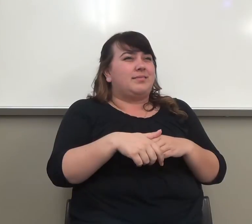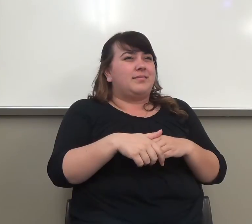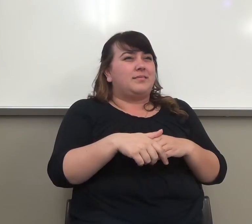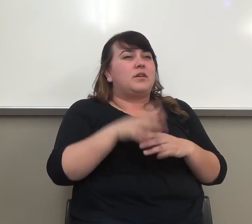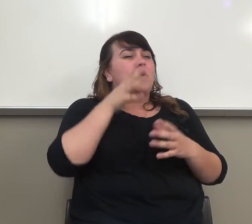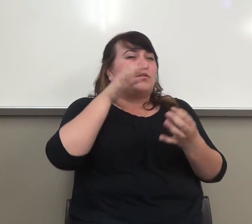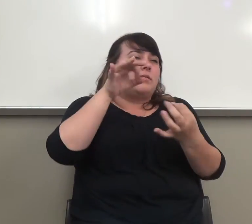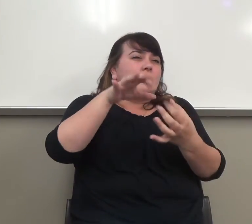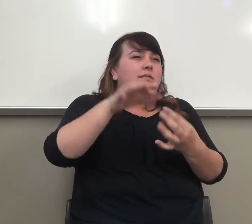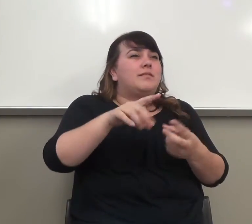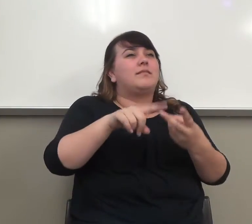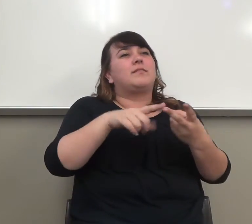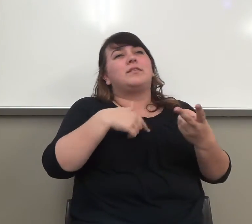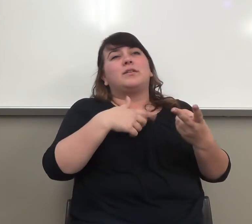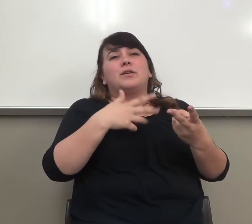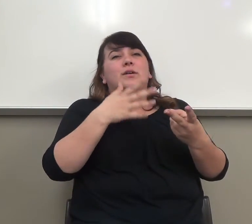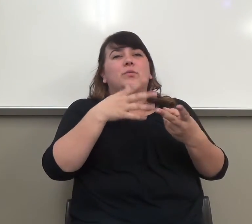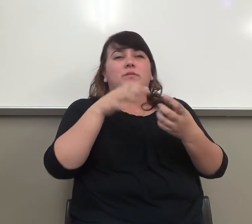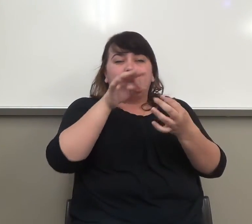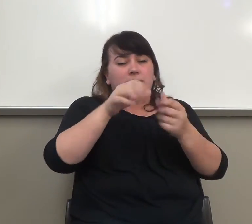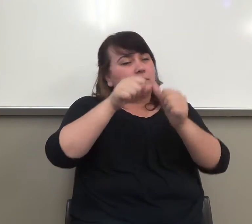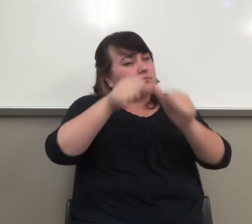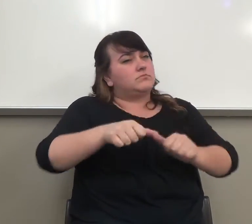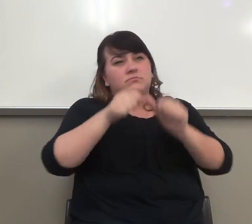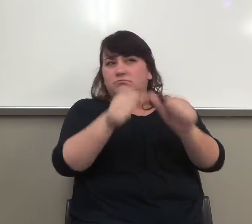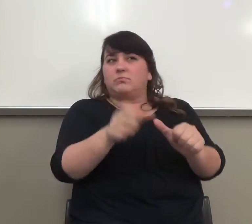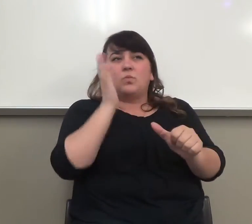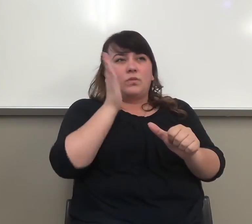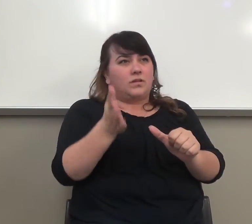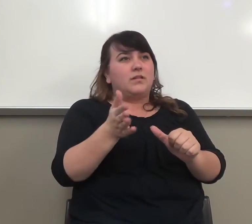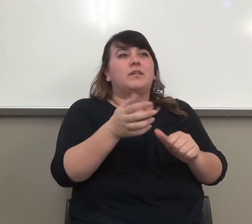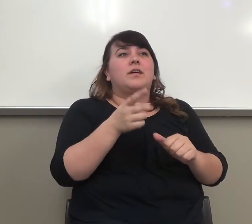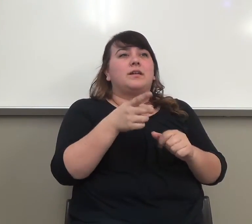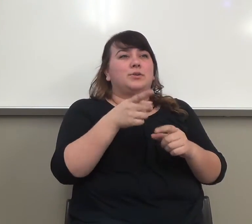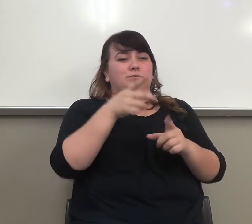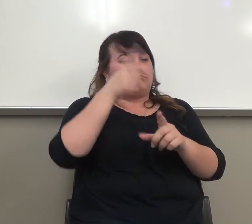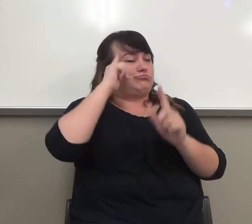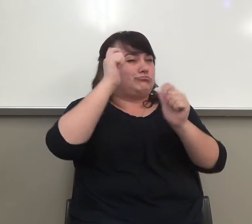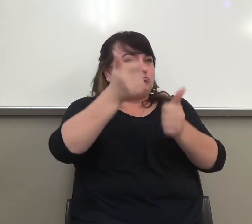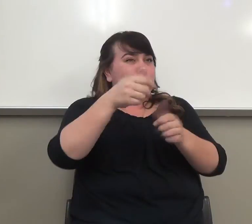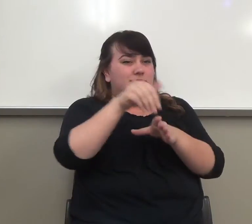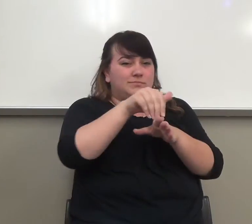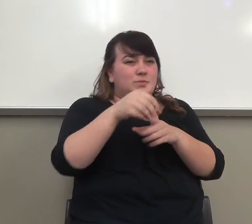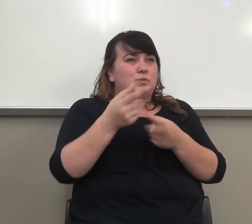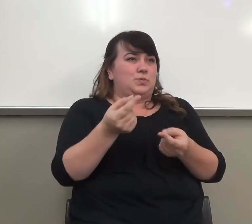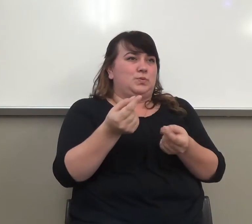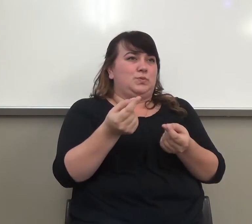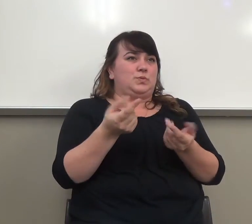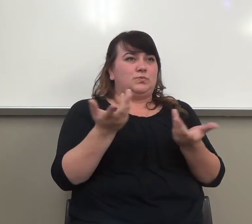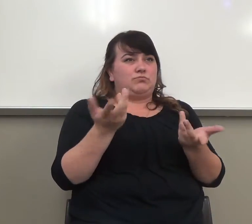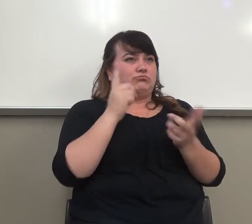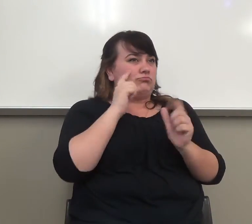on it. You will continue to get feedback on it. You can decide whether to make that decision. Because that happens. That definitely happens.